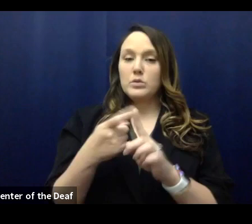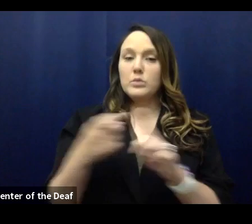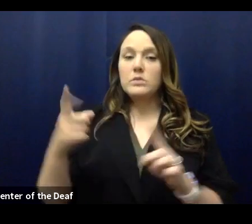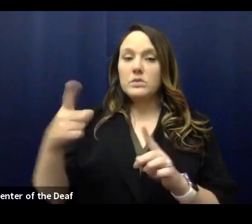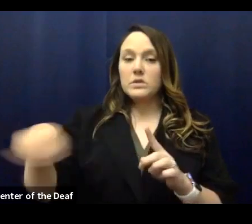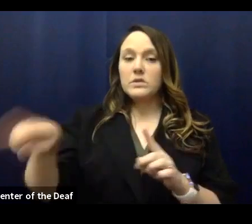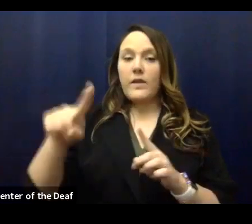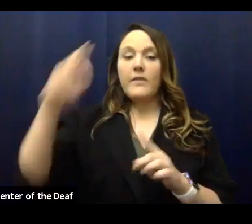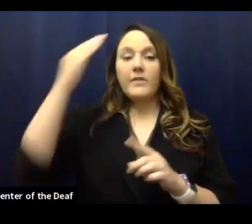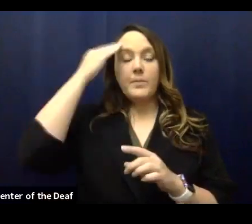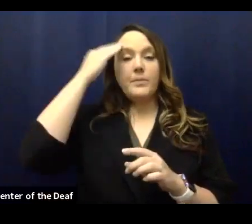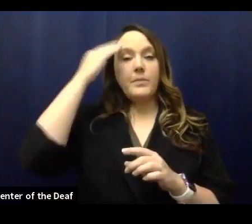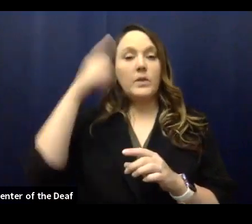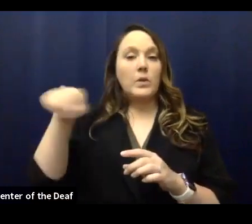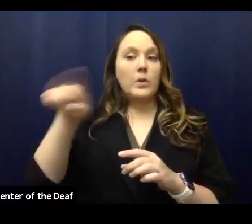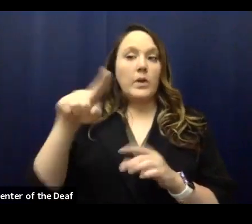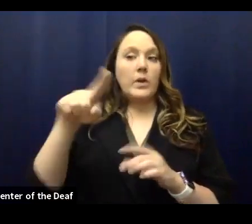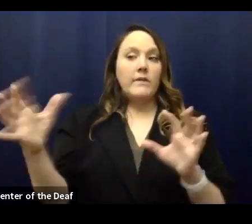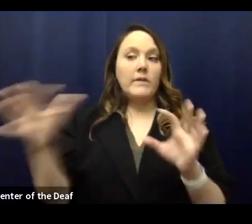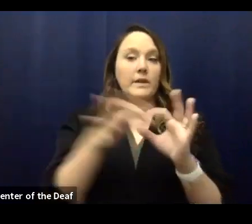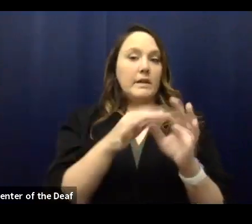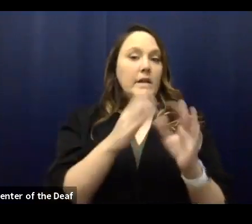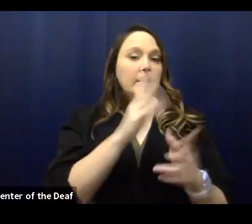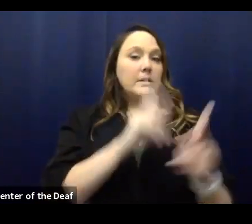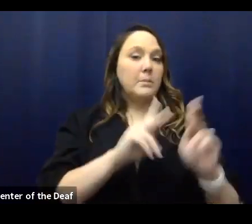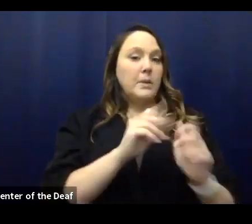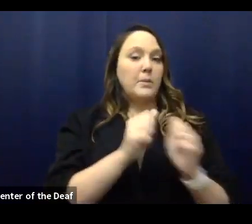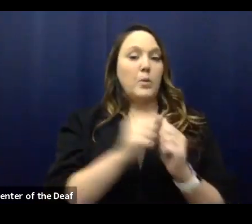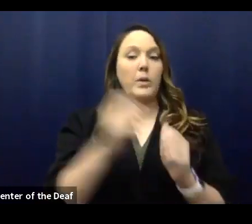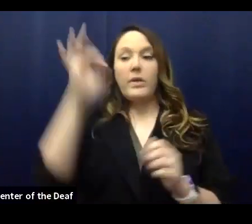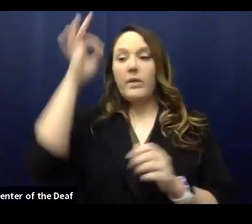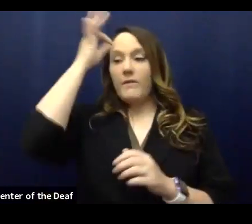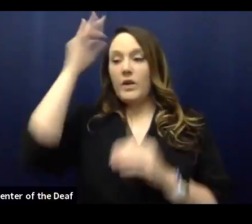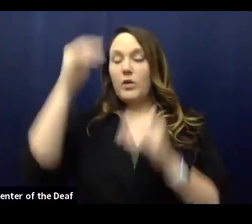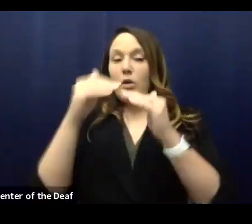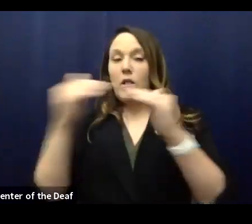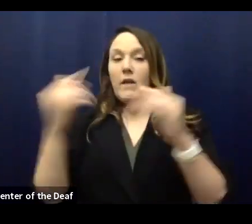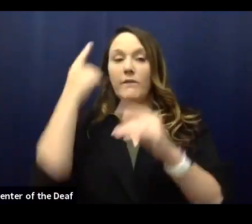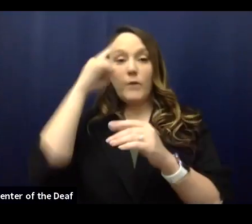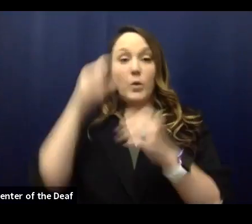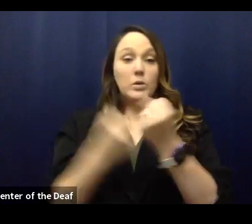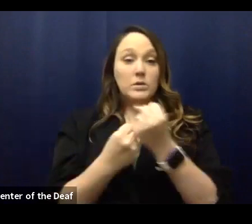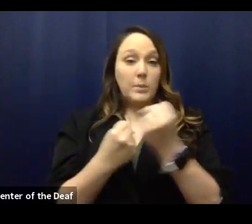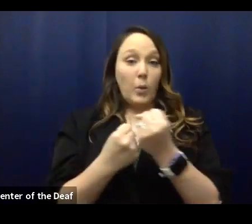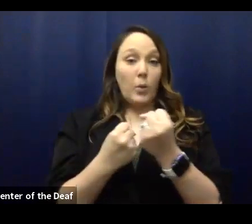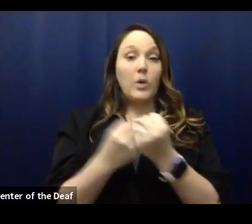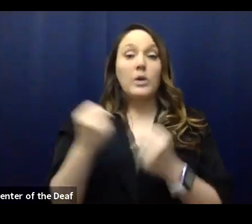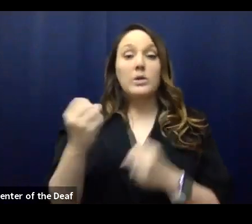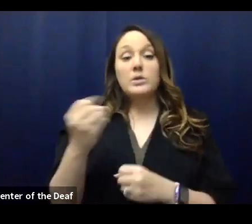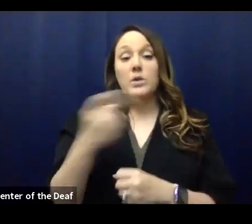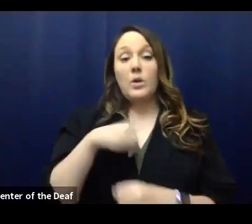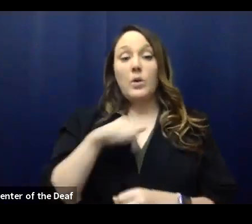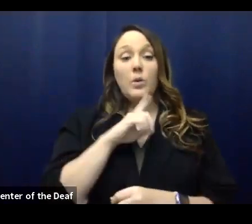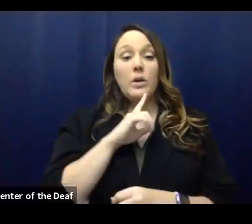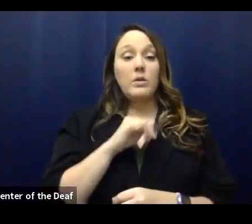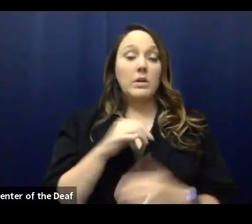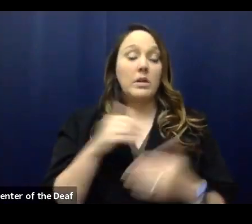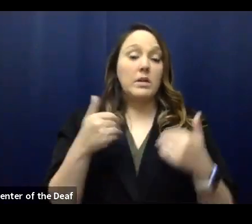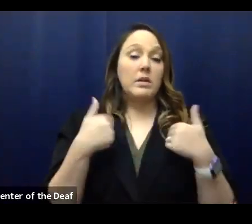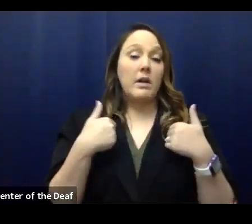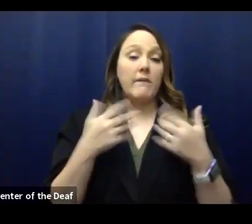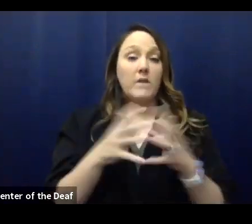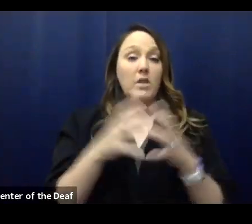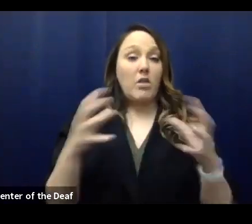they have connected some local folks with some folks at the federal level for support. Um, so we actually have gotten a lot of, uh,